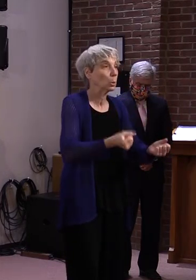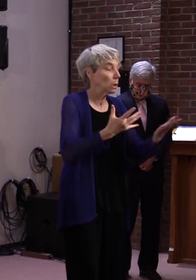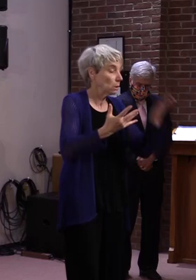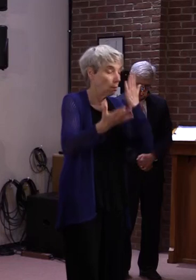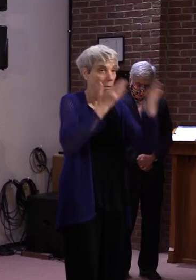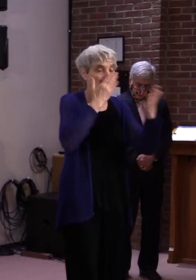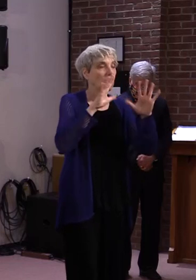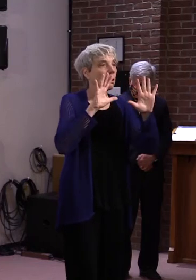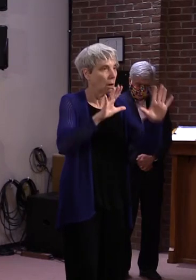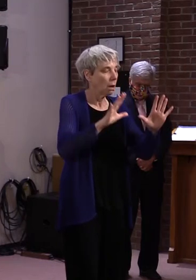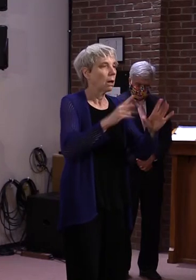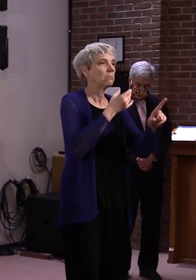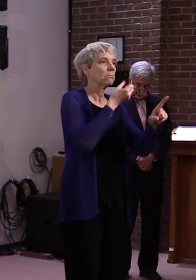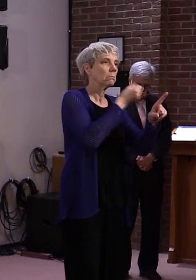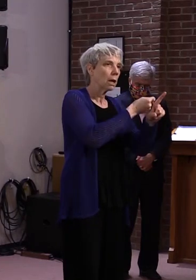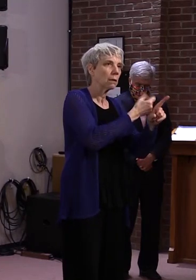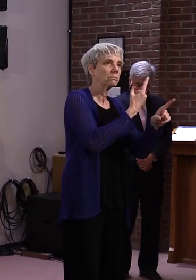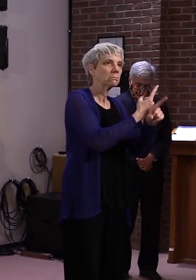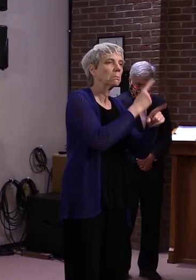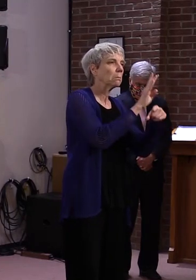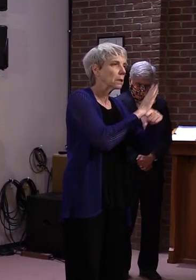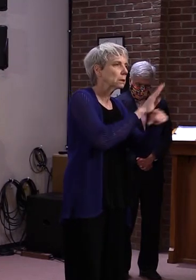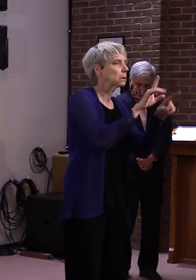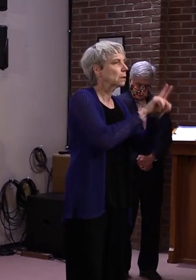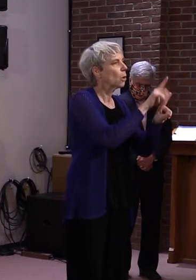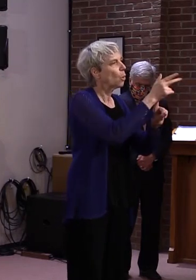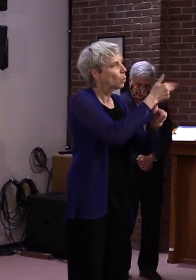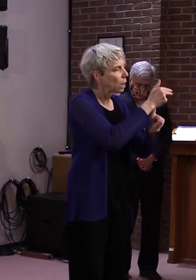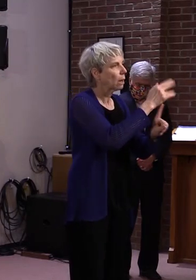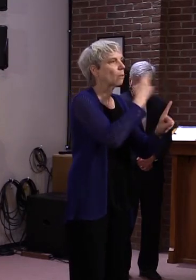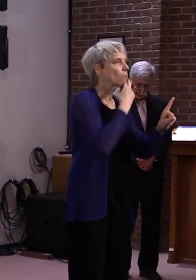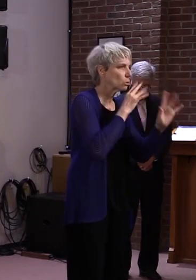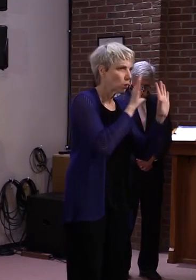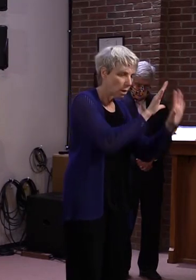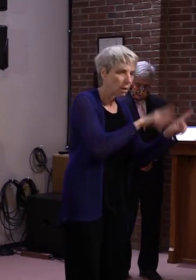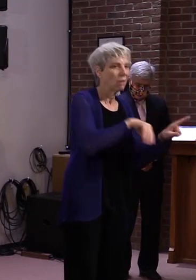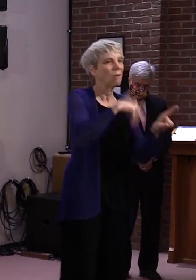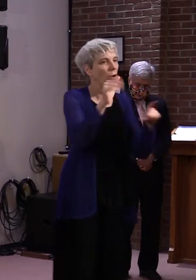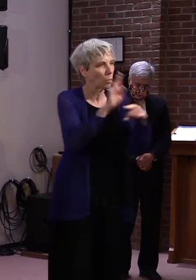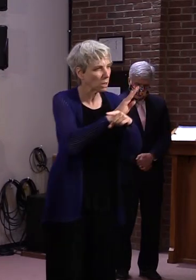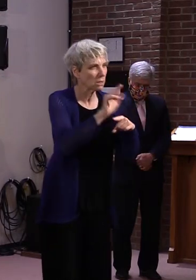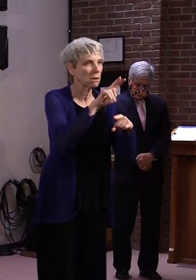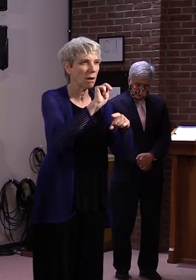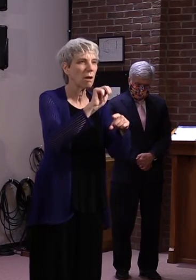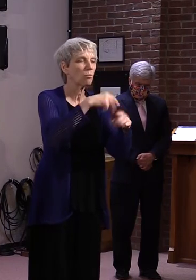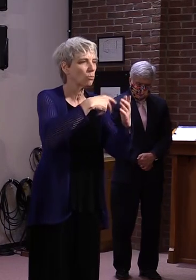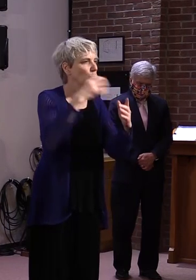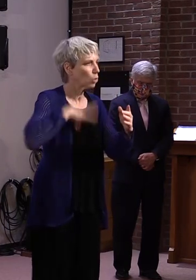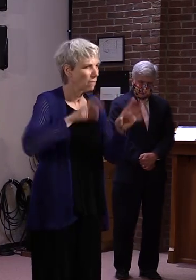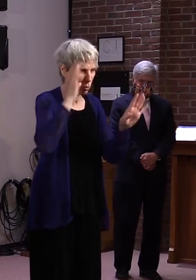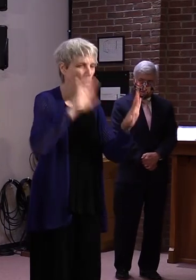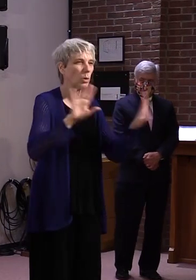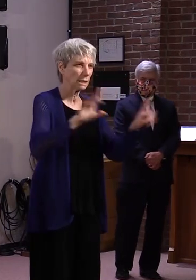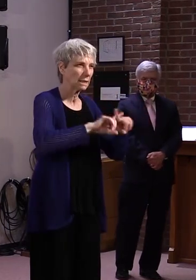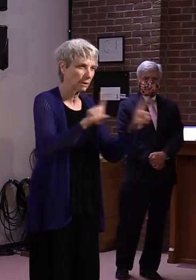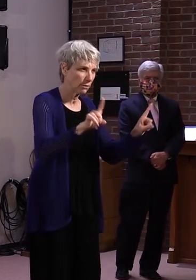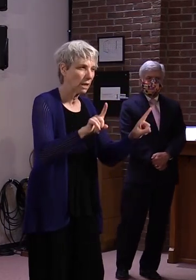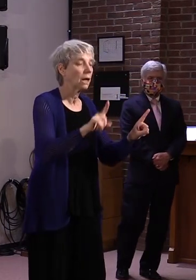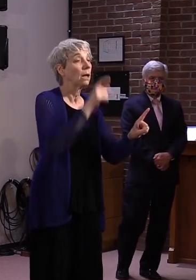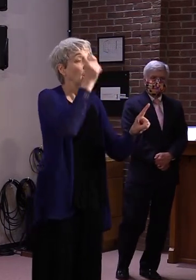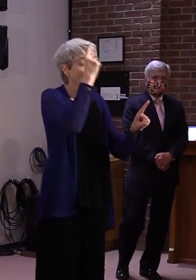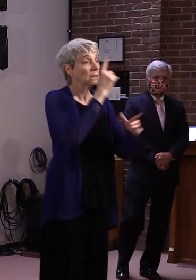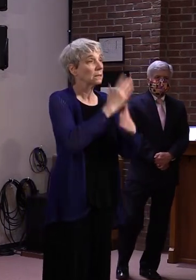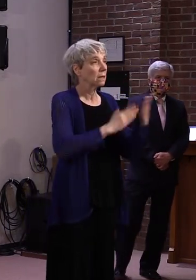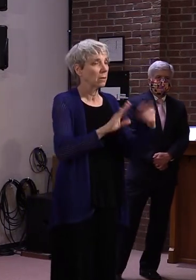for different sectors. The legislature also created many carve-outs for specific organizations, which may leave many businesses